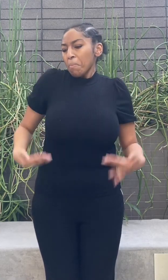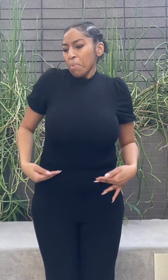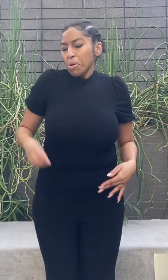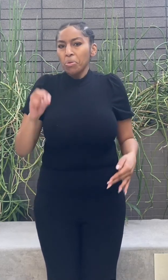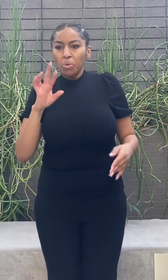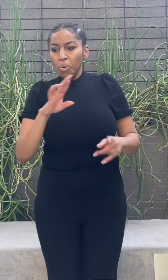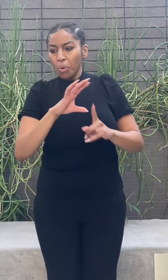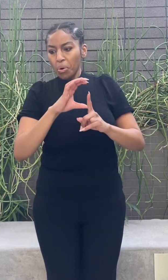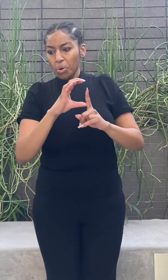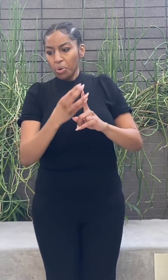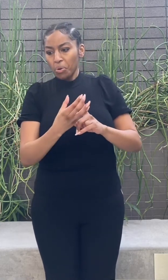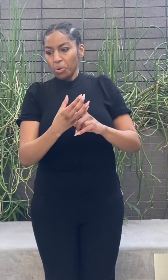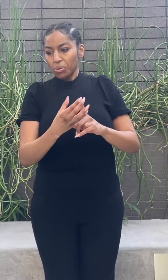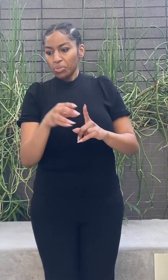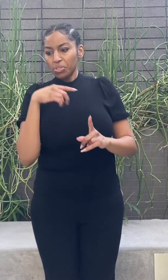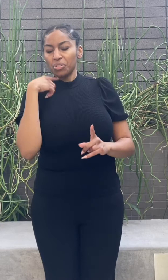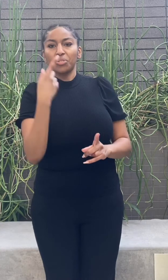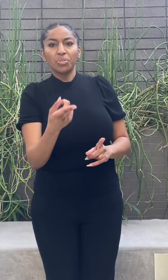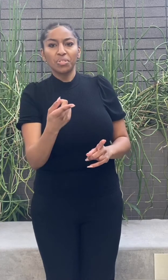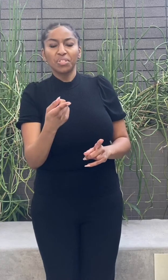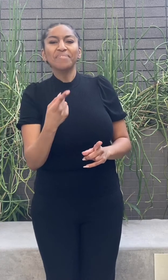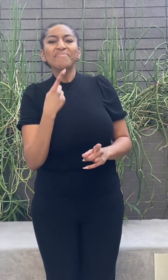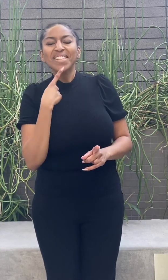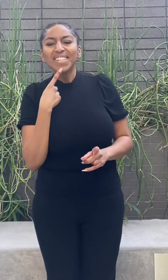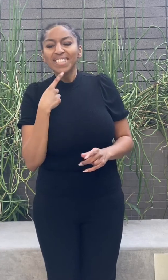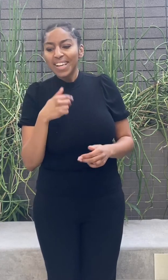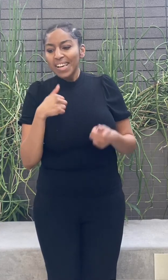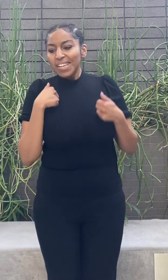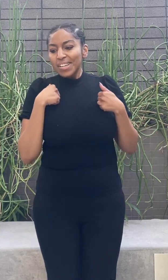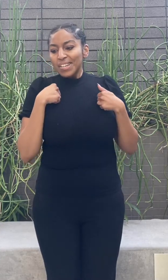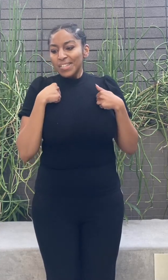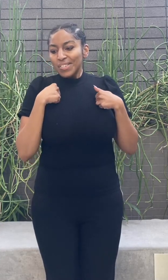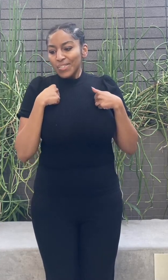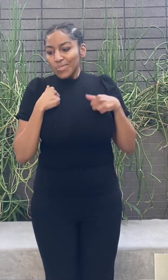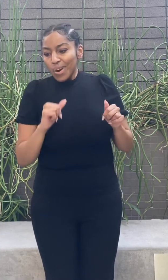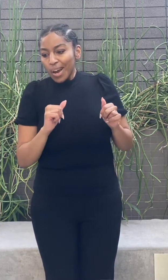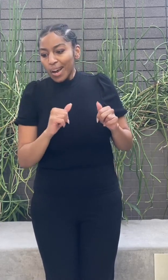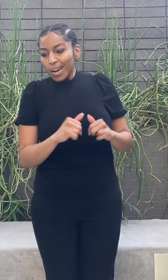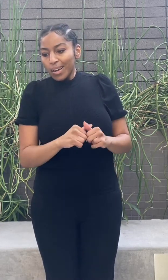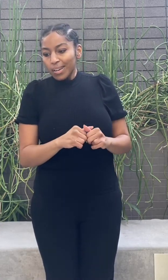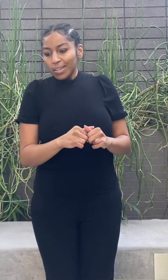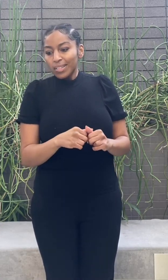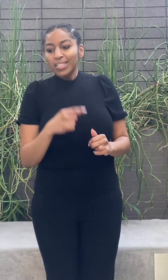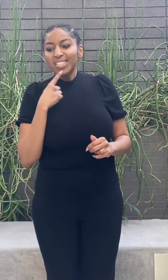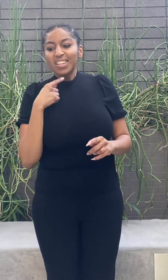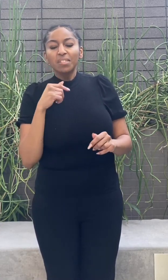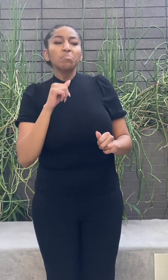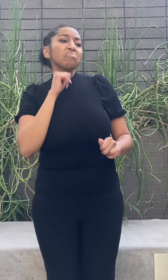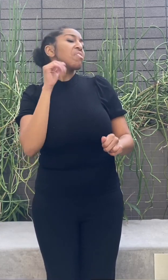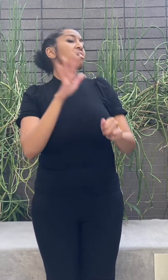climb cobblestone street heights where our guide tells us shit first rolled downhill.